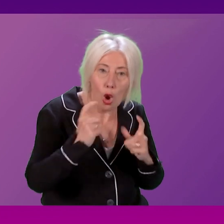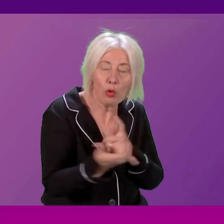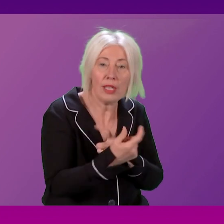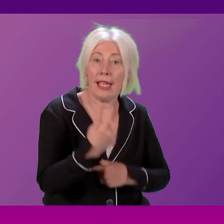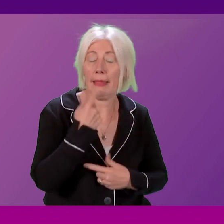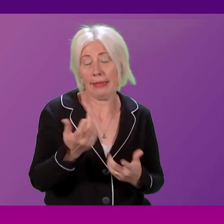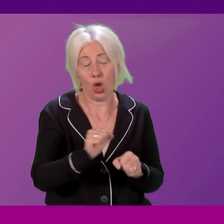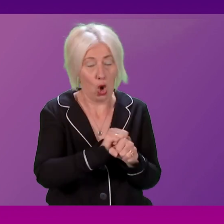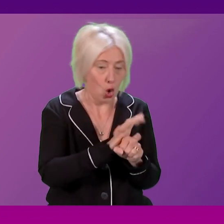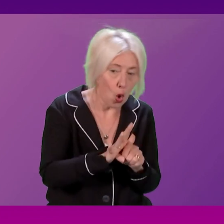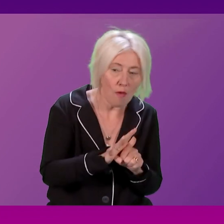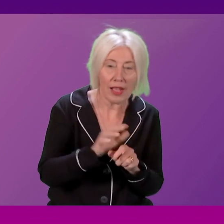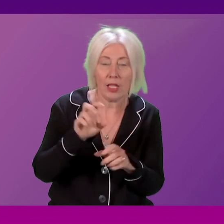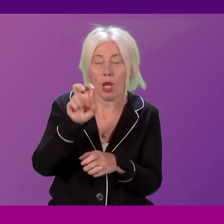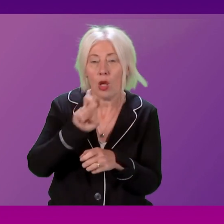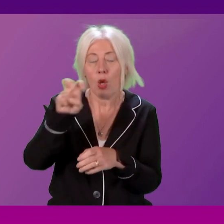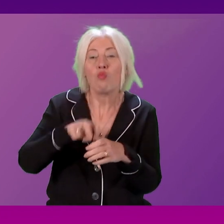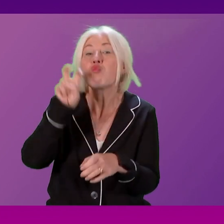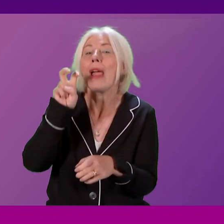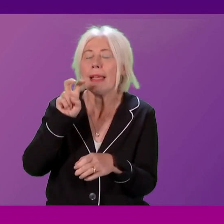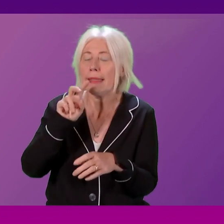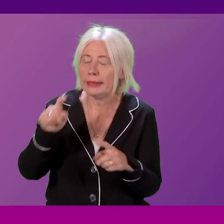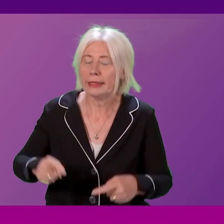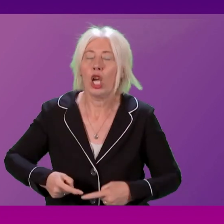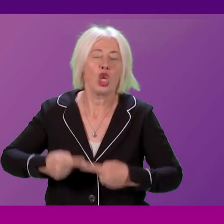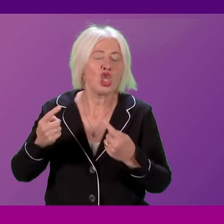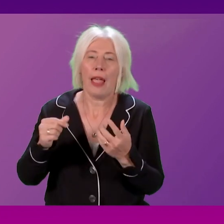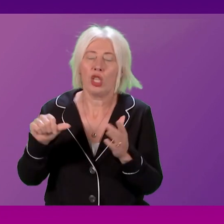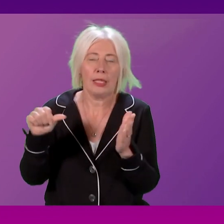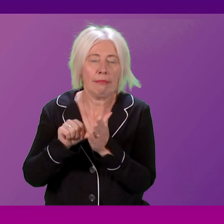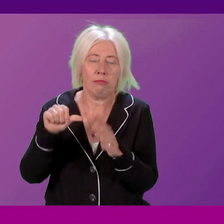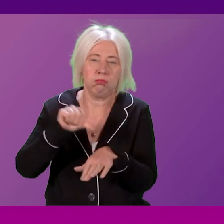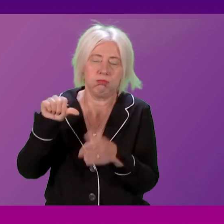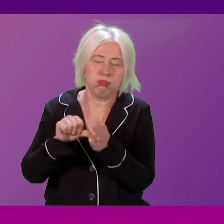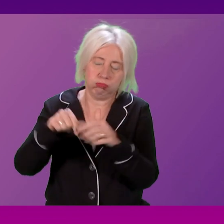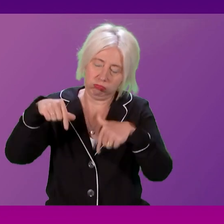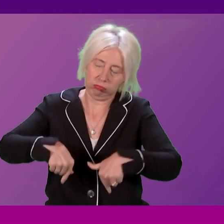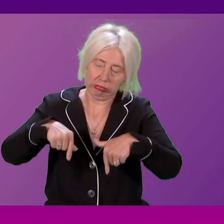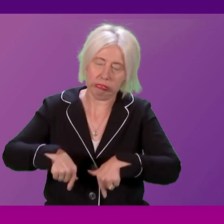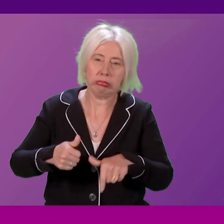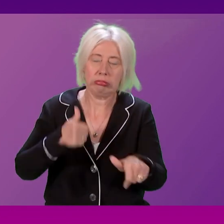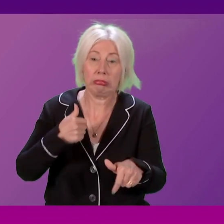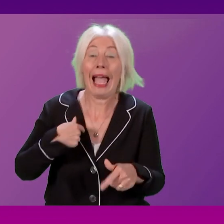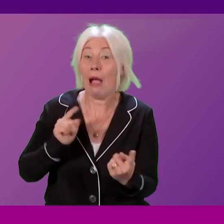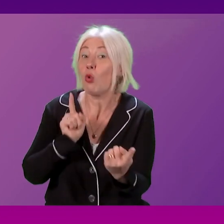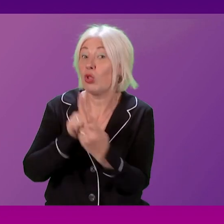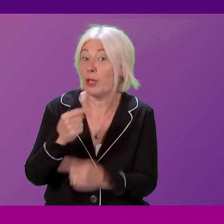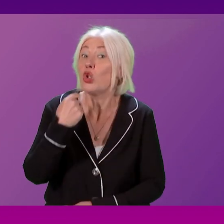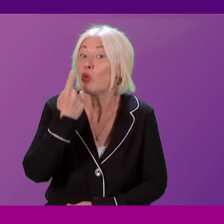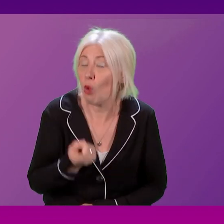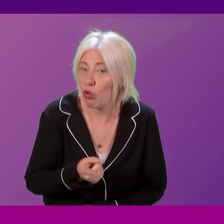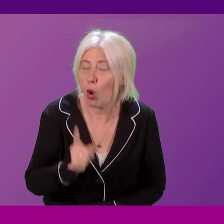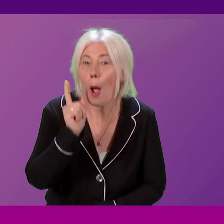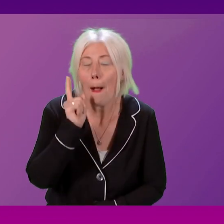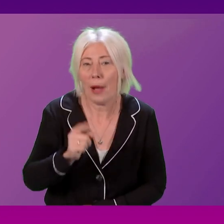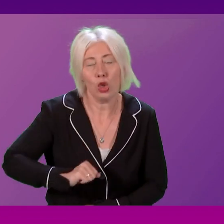COVID and Brexit for the challenging conditions in the UK and a doubling of energy costs. I'll meet with the company on site tomorrow. What steps can the